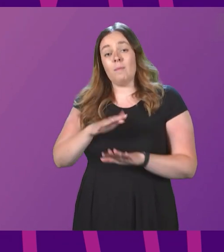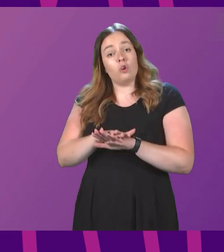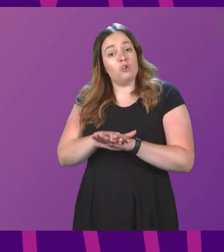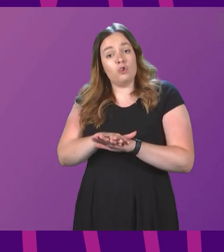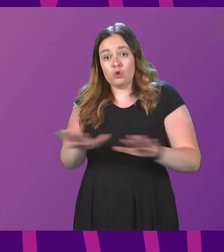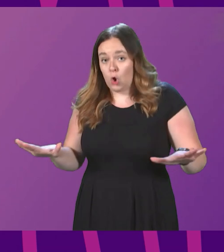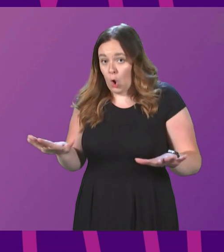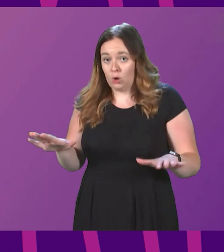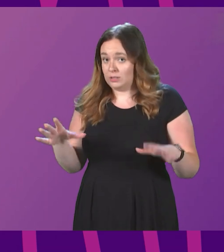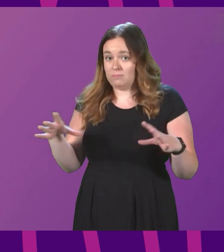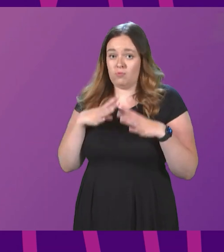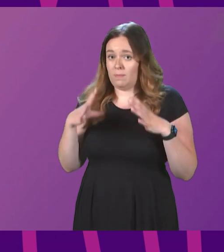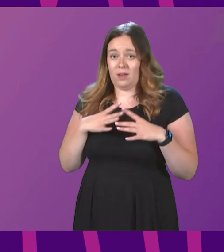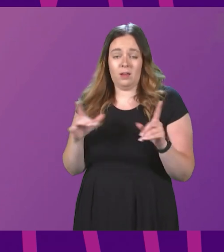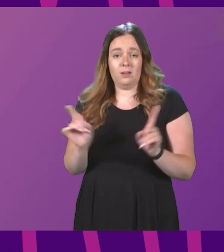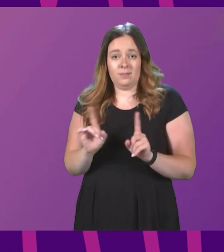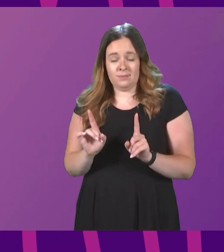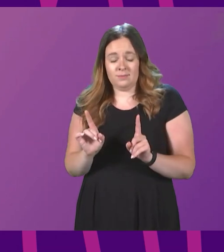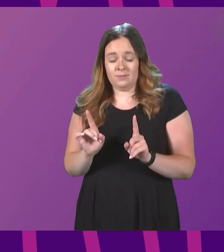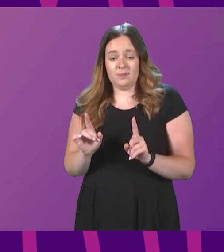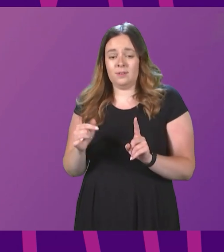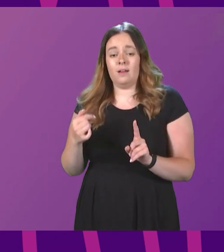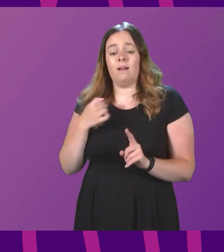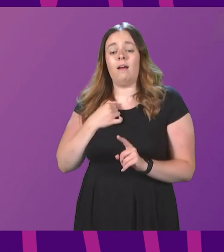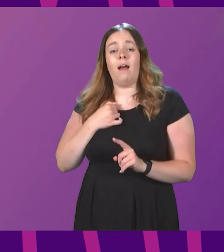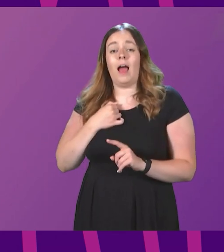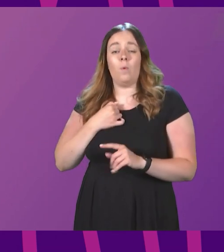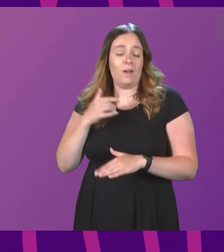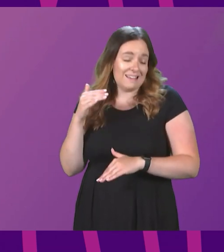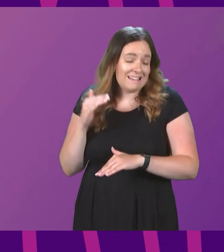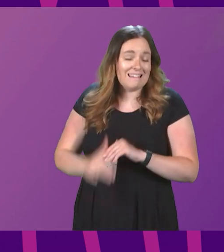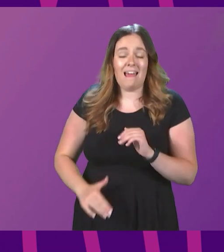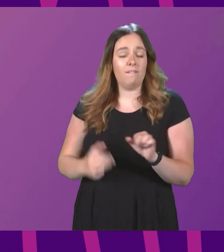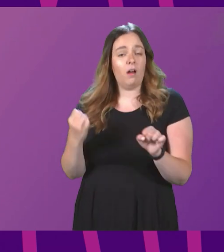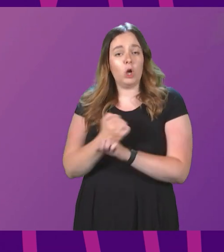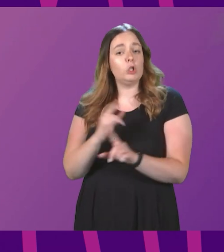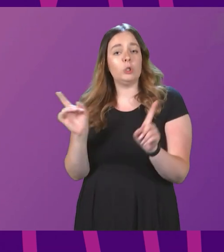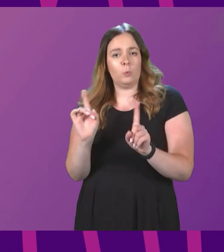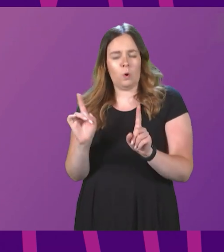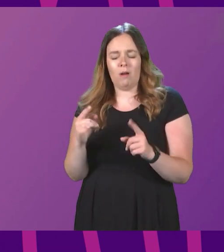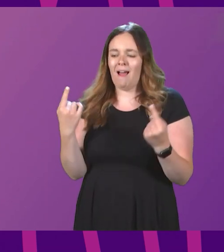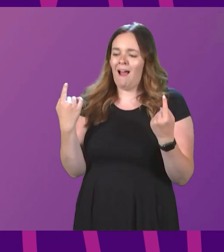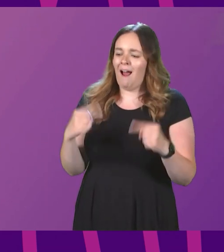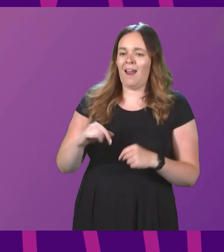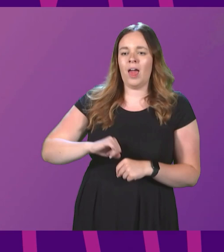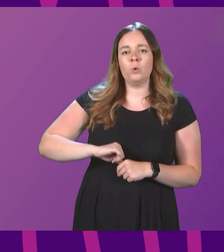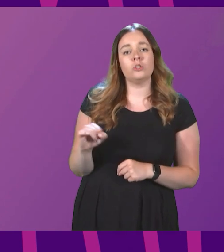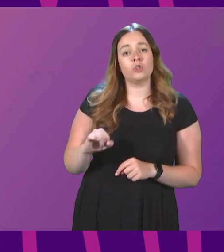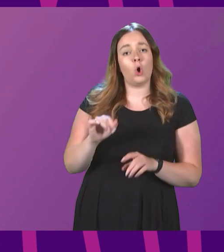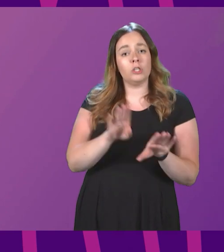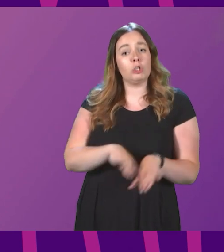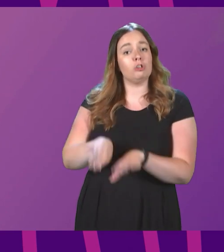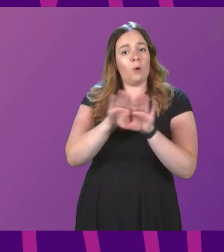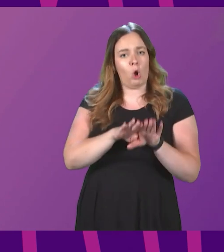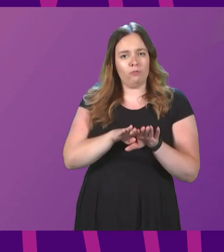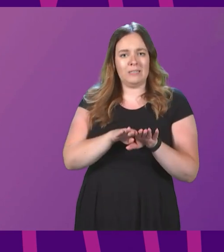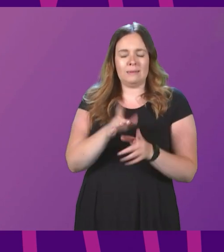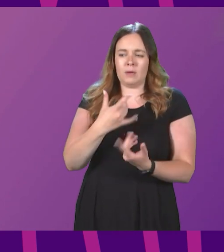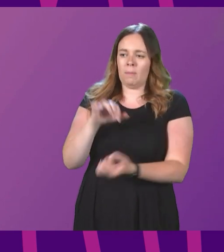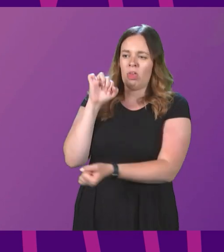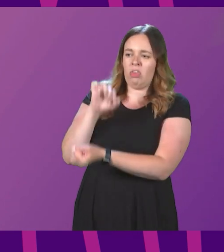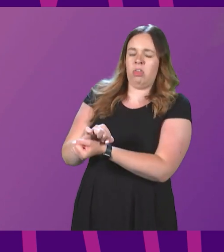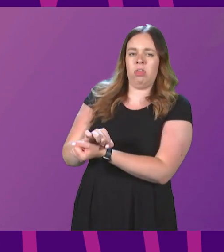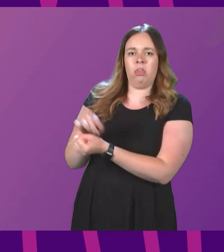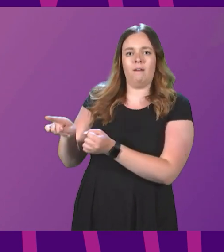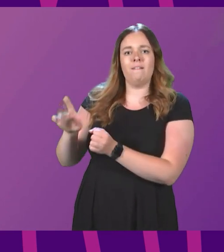willing to do, what I will never do, is allow Scottish democracy to be a prisoner of